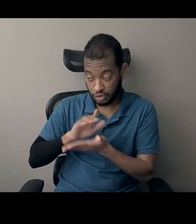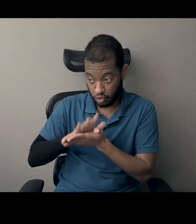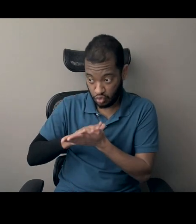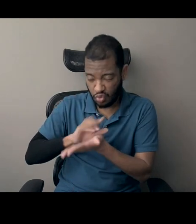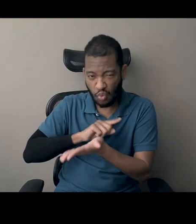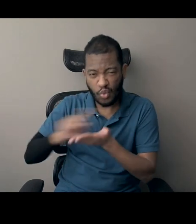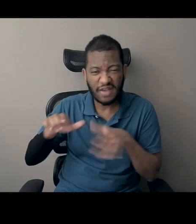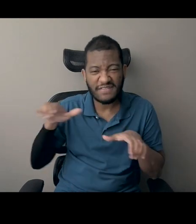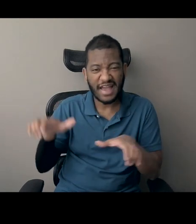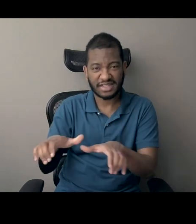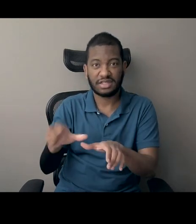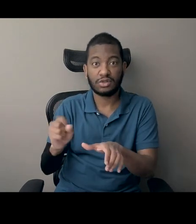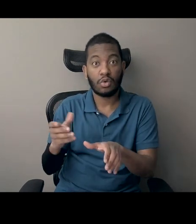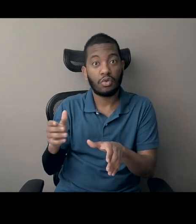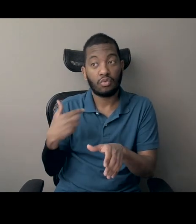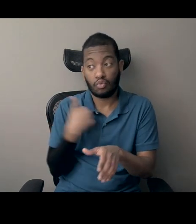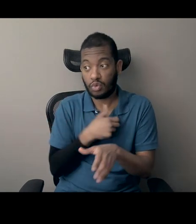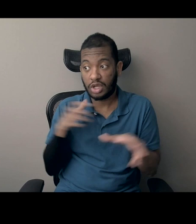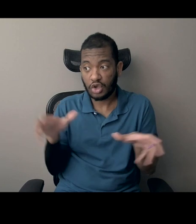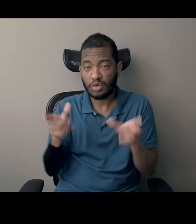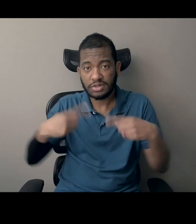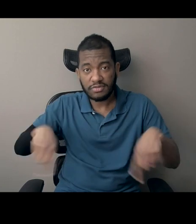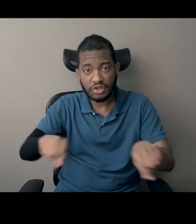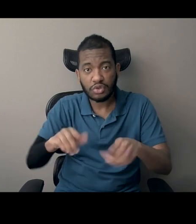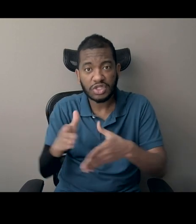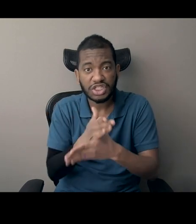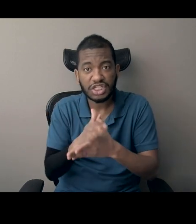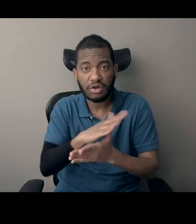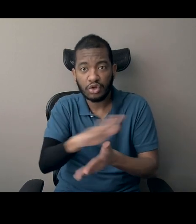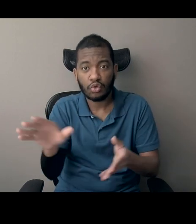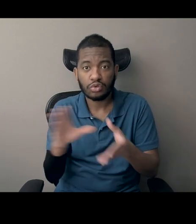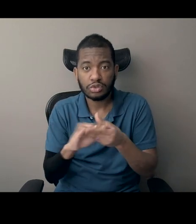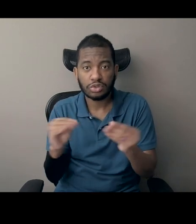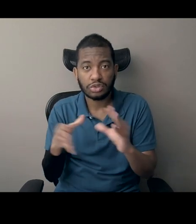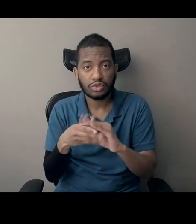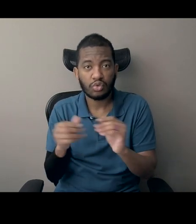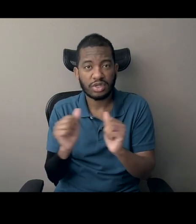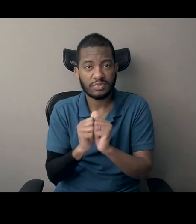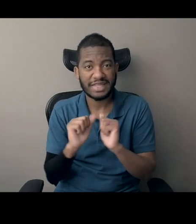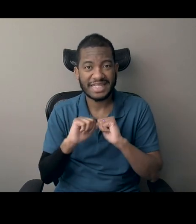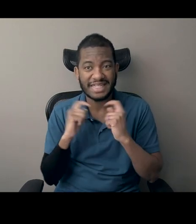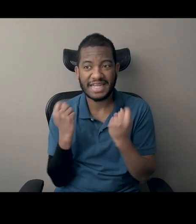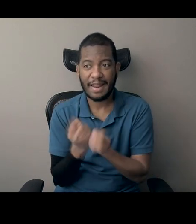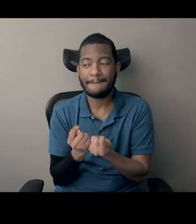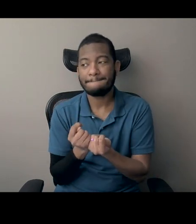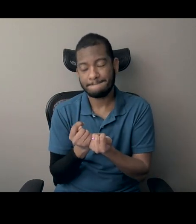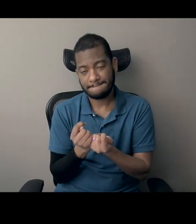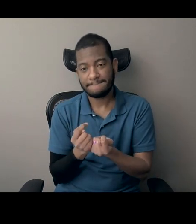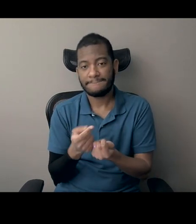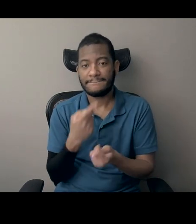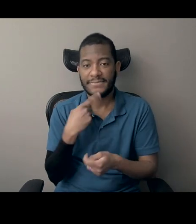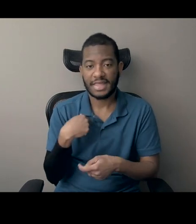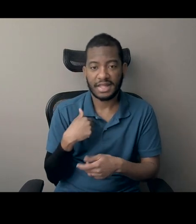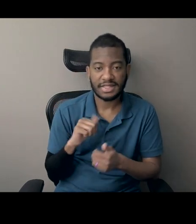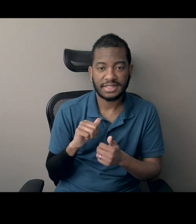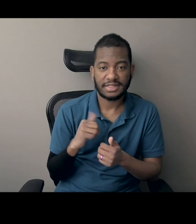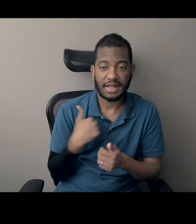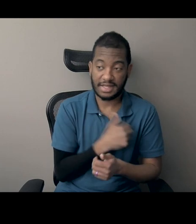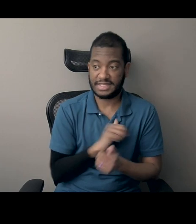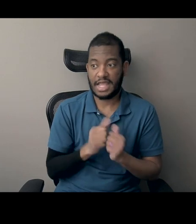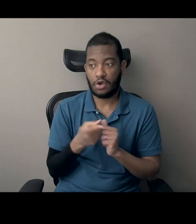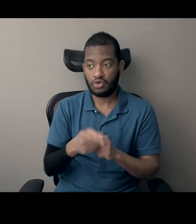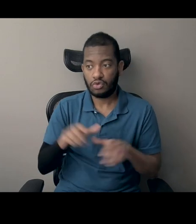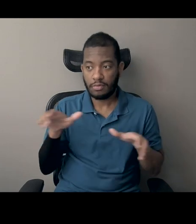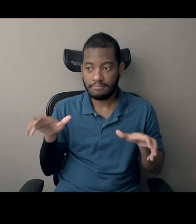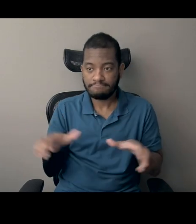encourage you to share your story with our team report back how you're participating in the black lives matter at school year of purpose. And we will